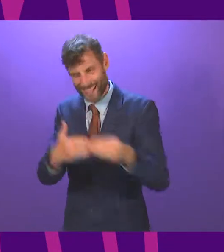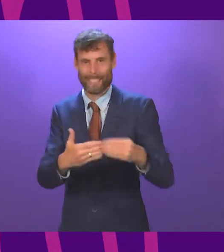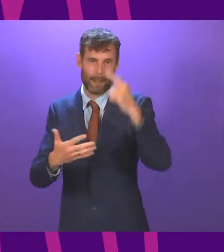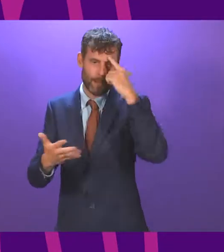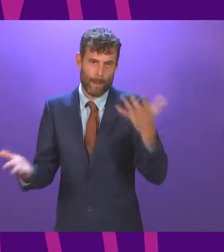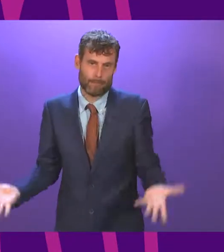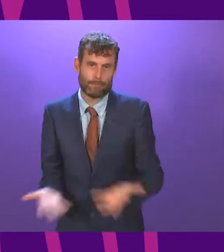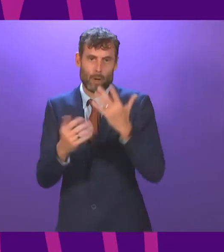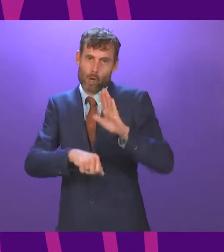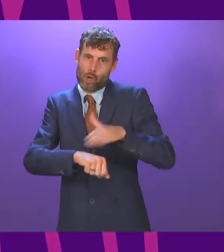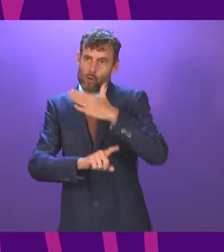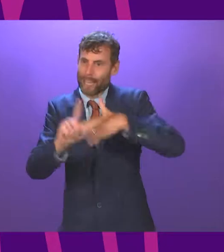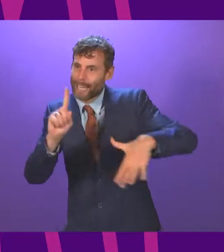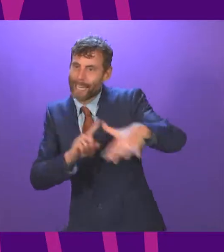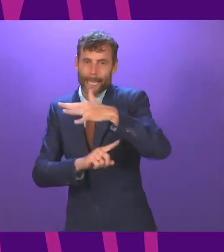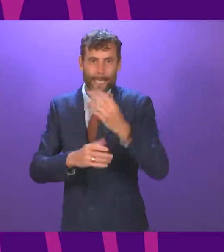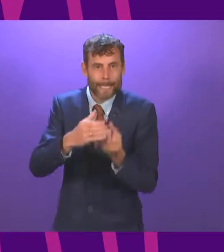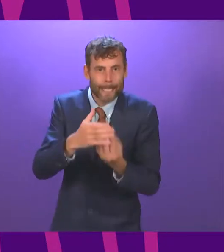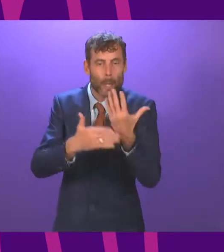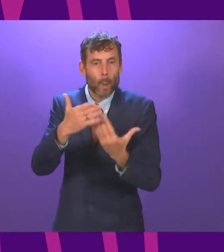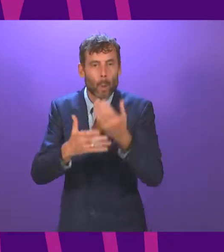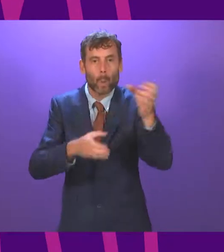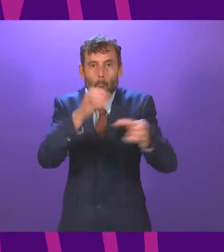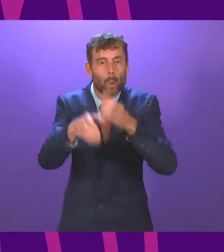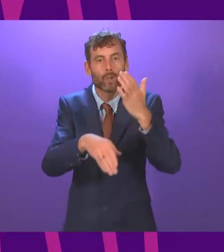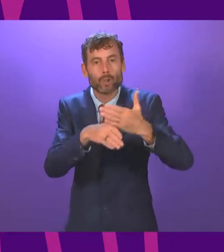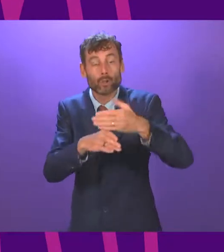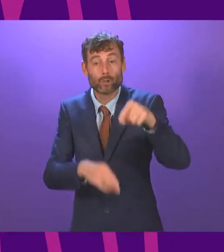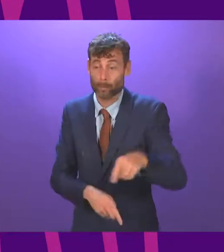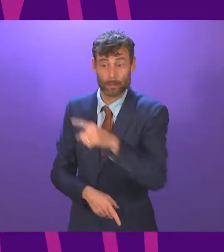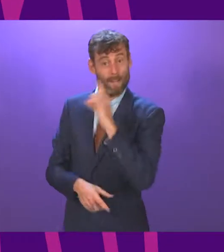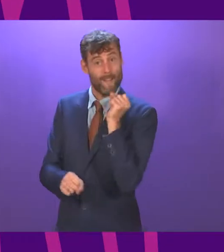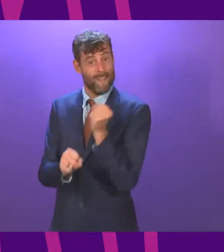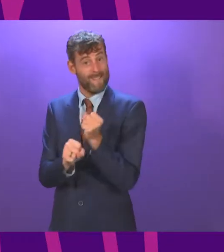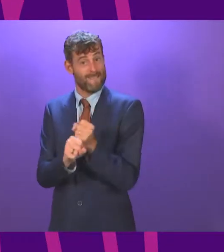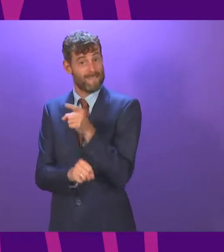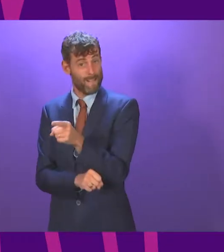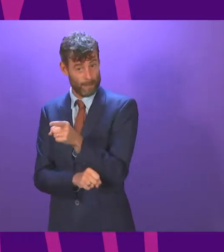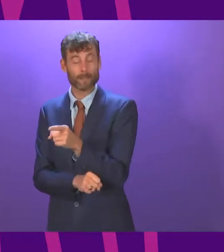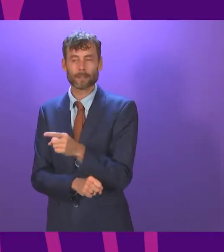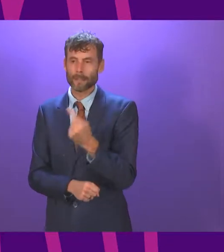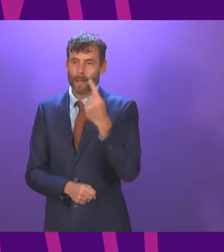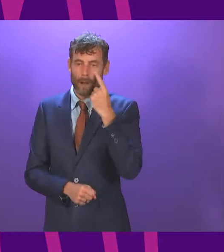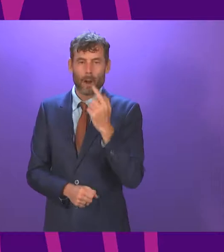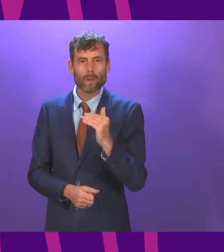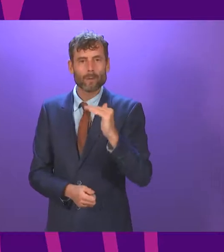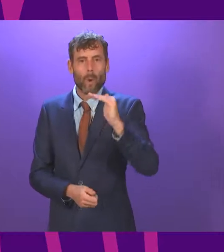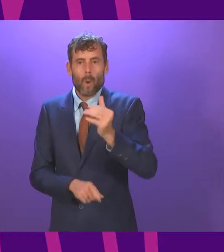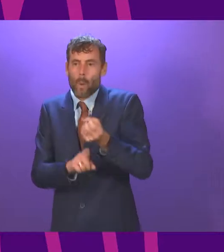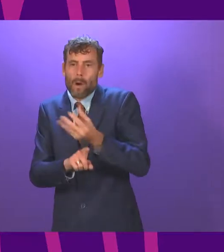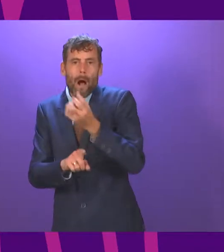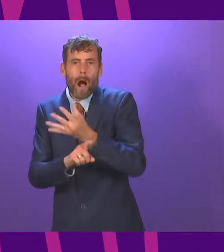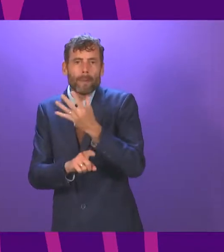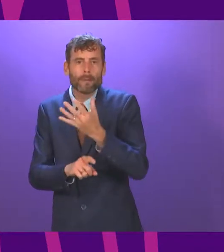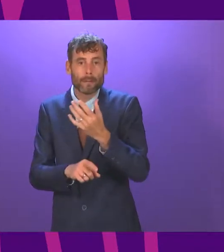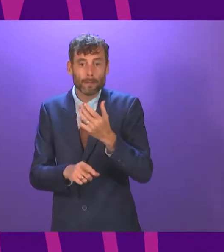of new green jobs across Scotland. Under this Government, direct jobs in the low-carbon economy are at their lowest